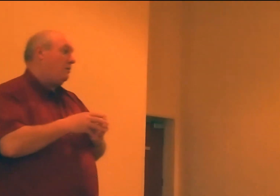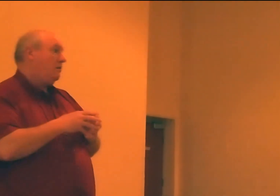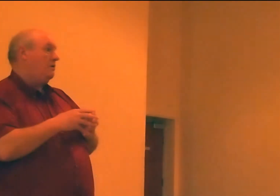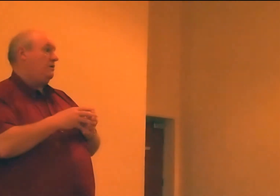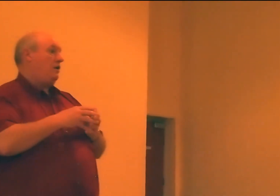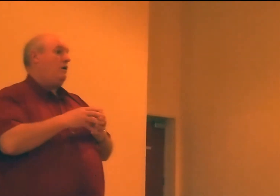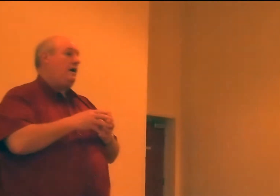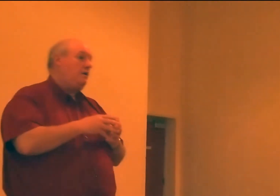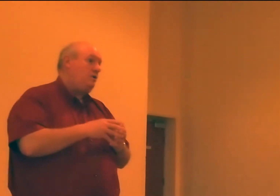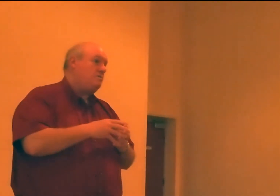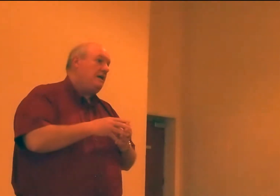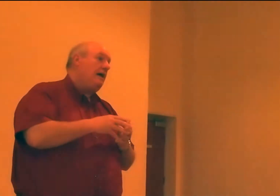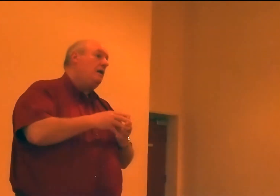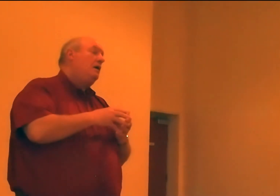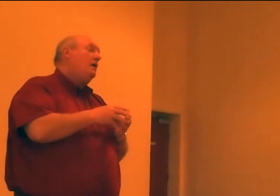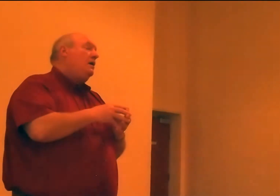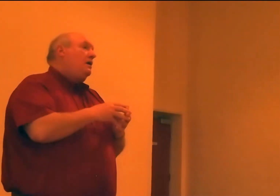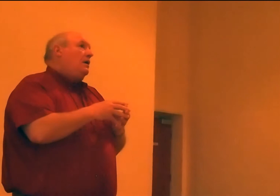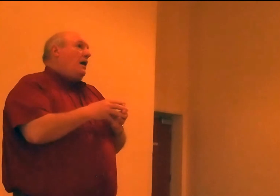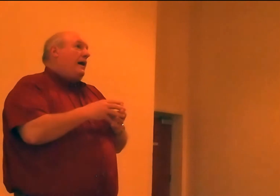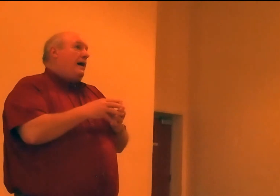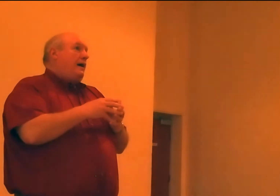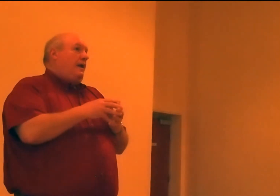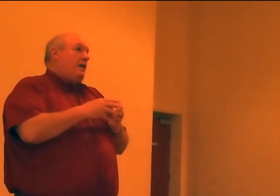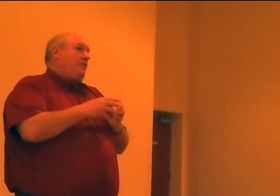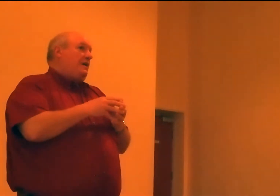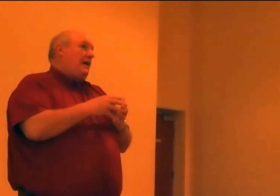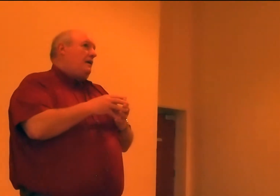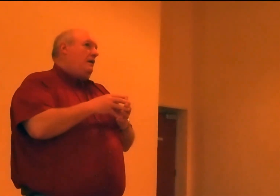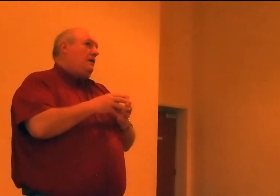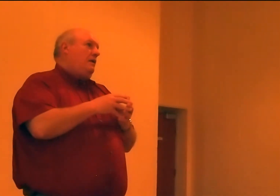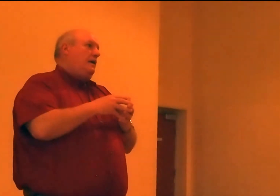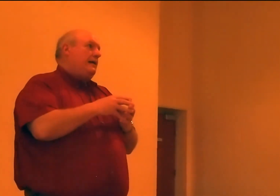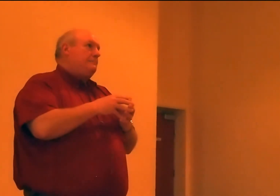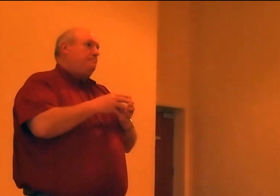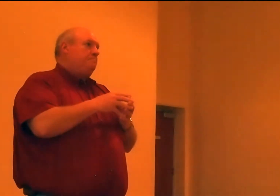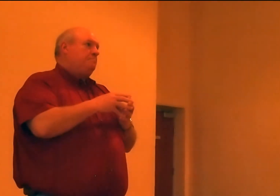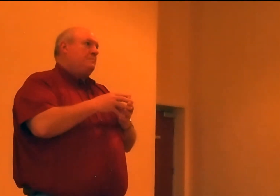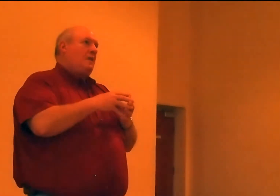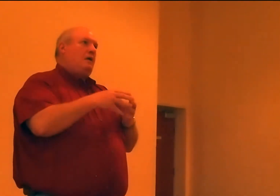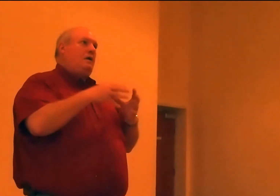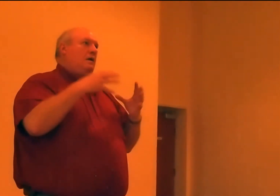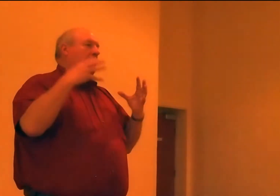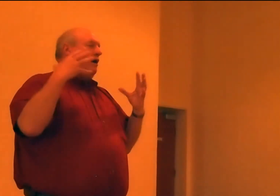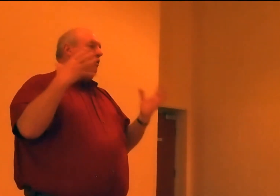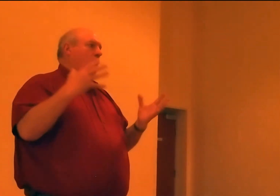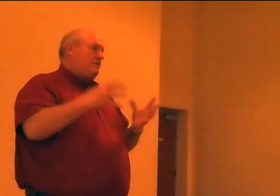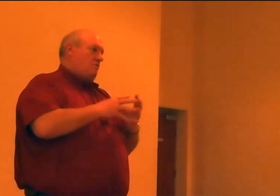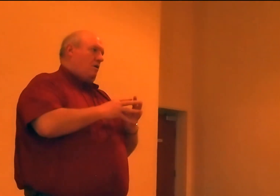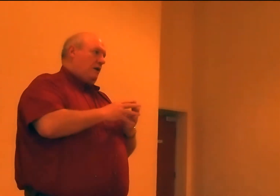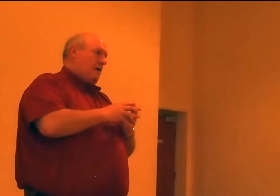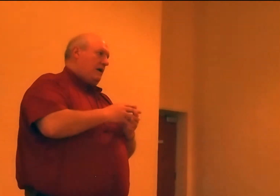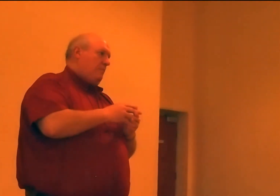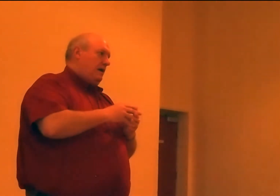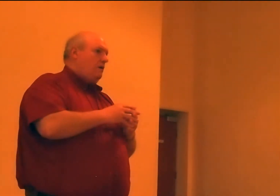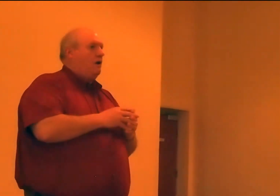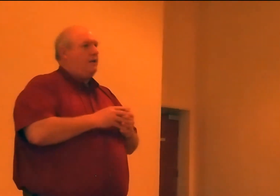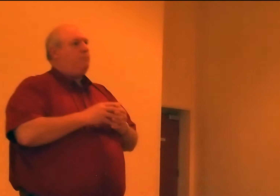to go ahead and use that. Another thing I always strongly recommend, on the